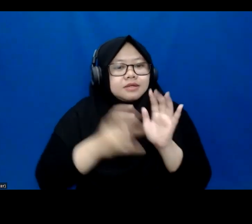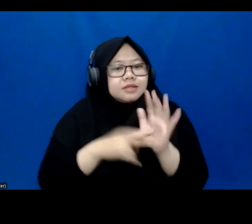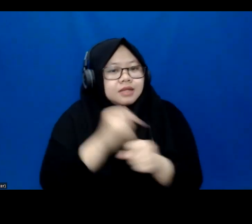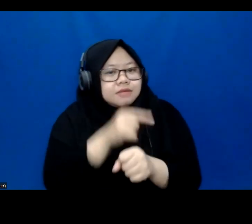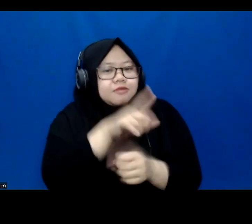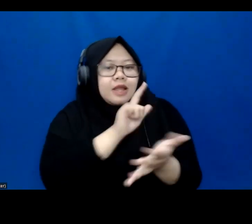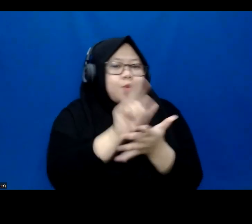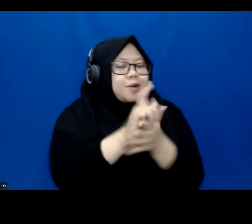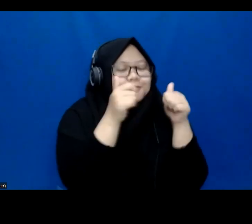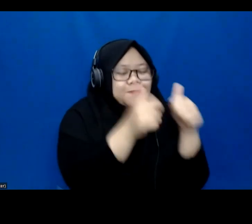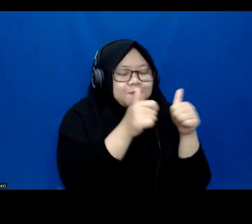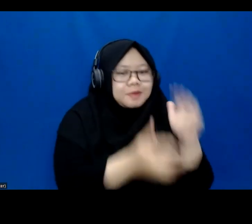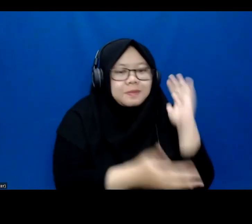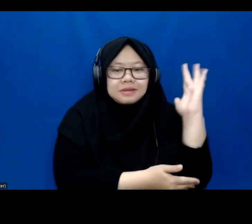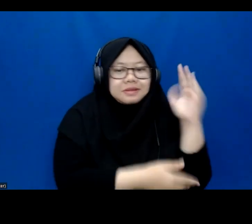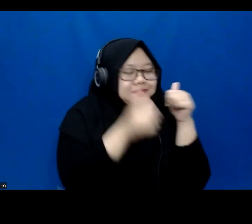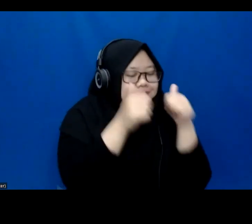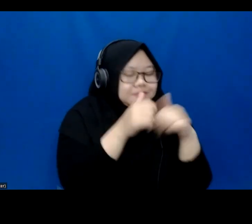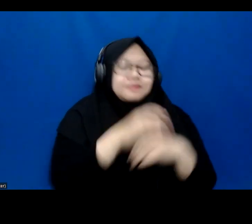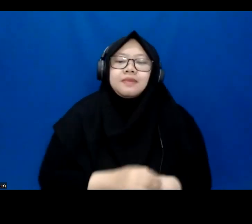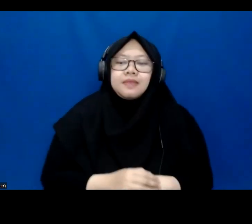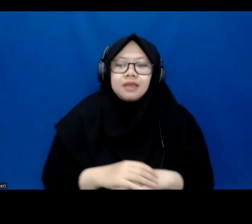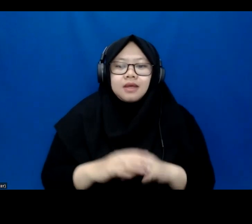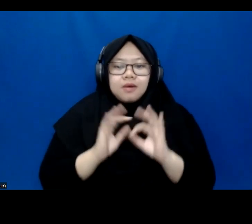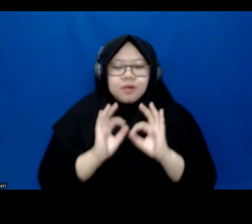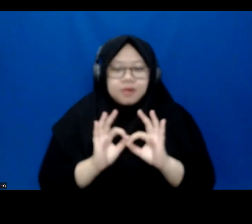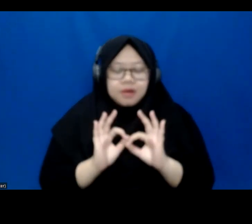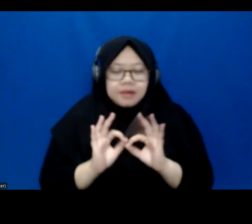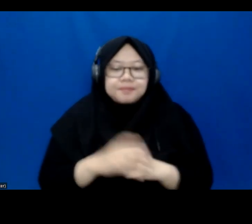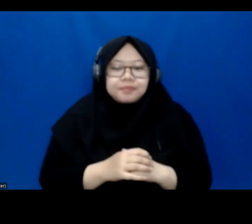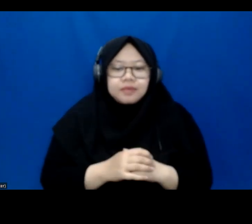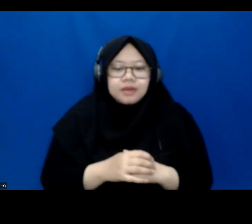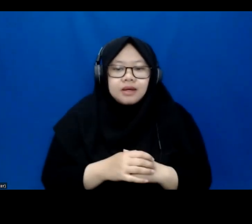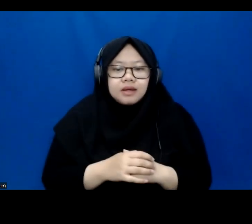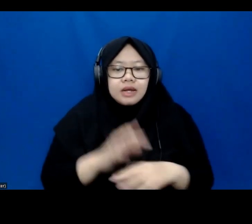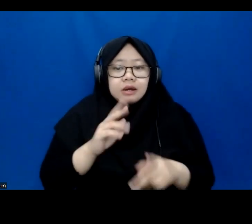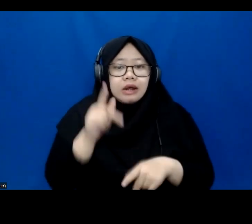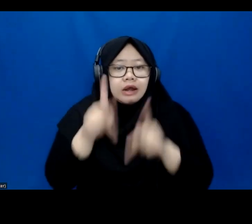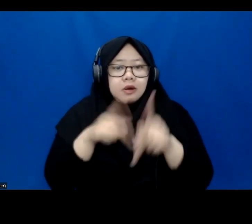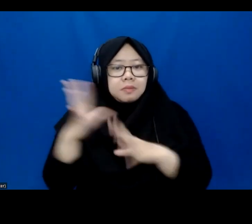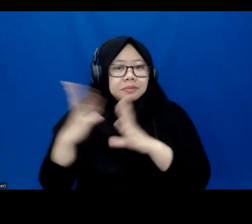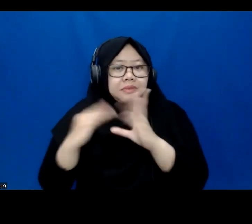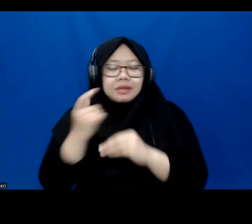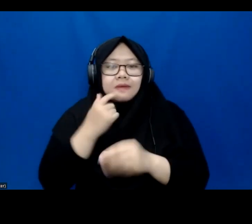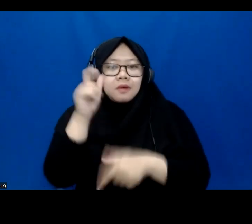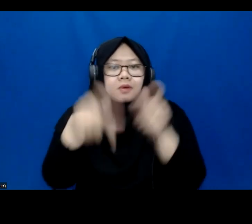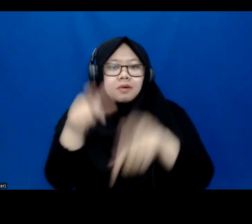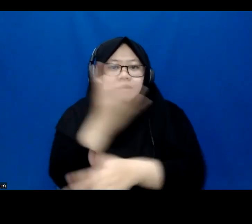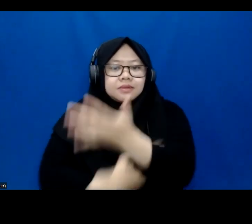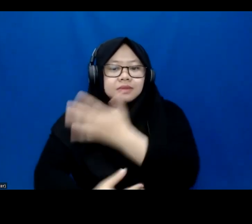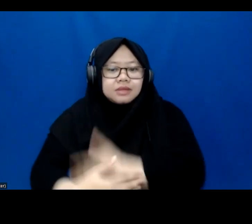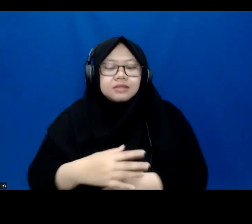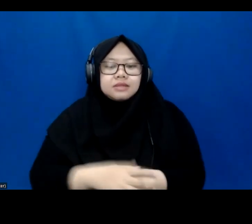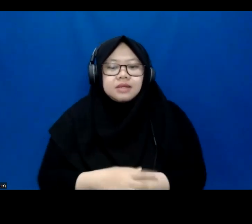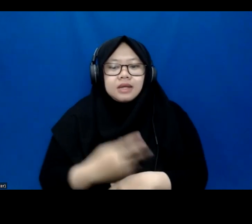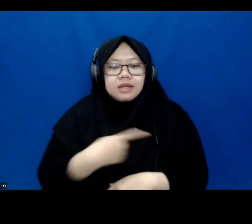presentation. After comes to people with disabilities. Again, I would just want to